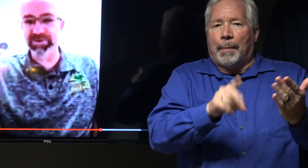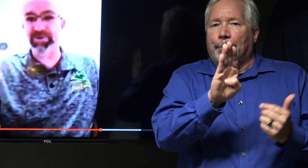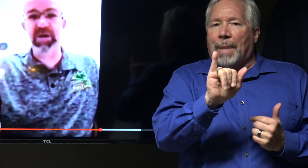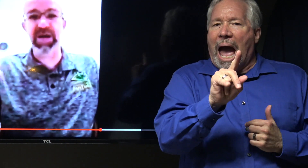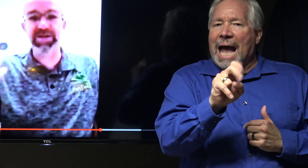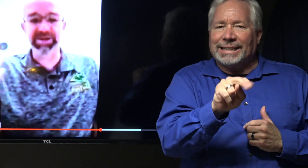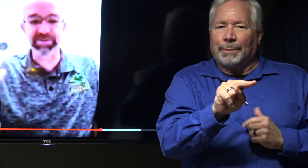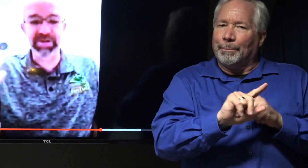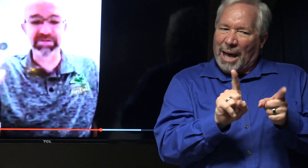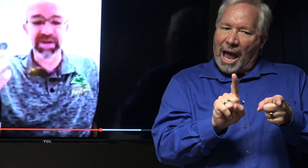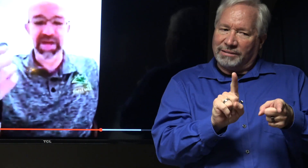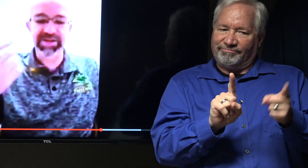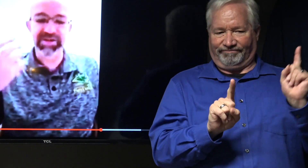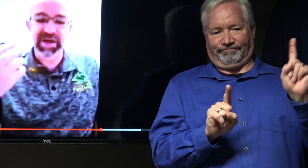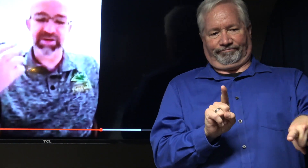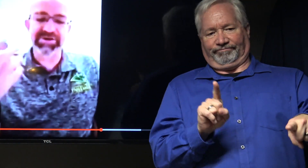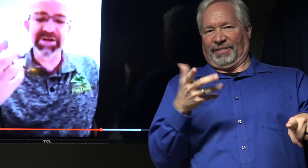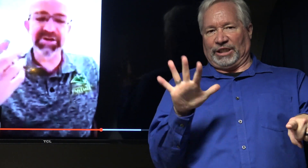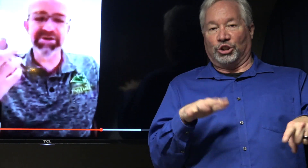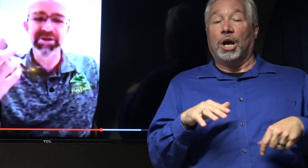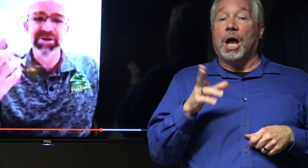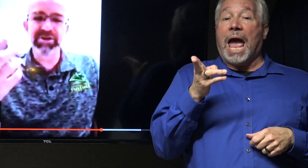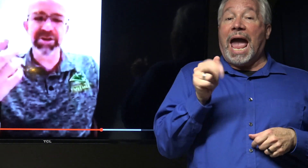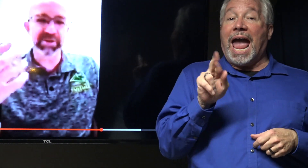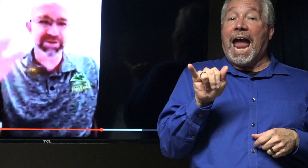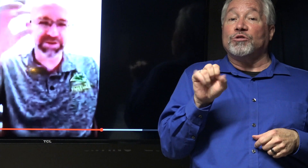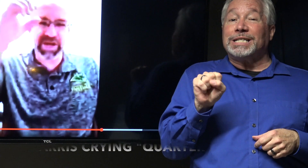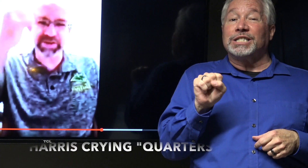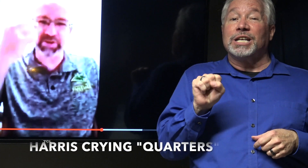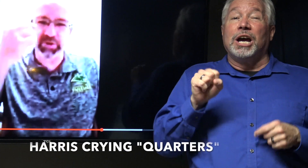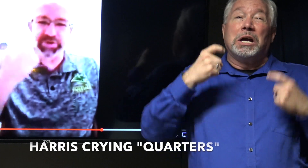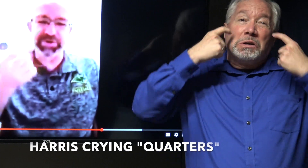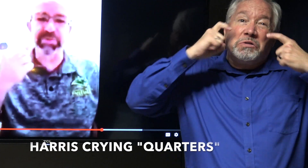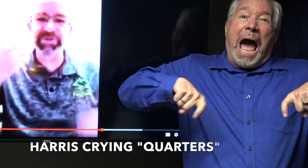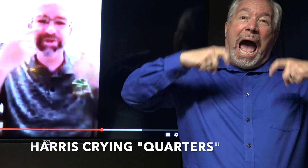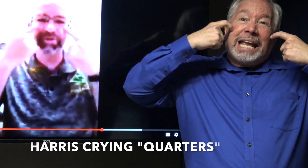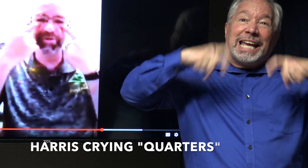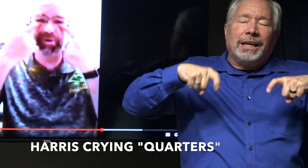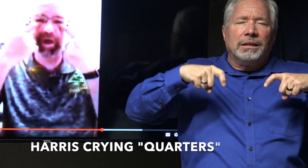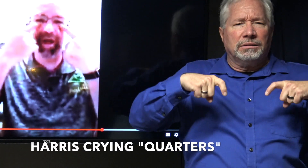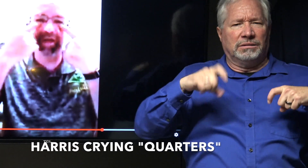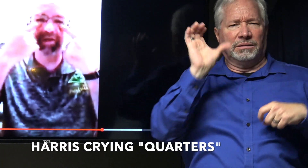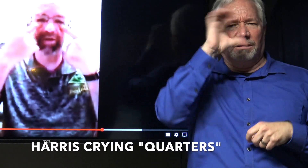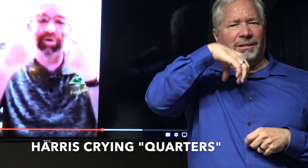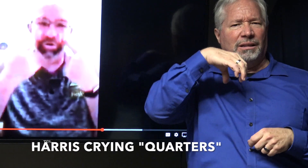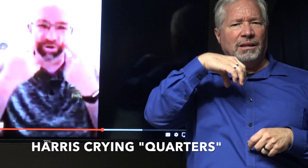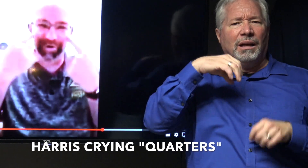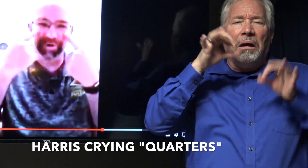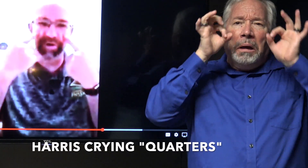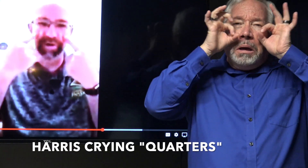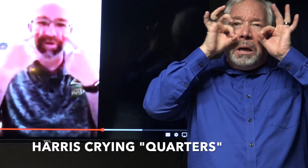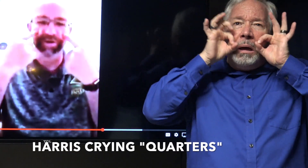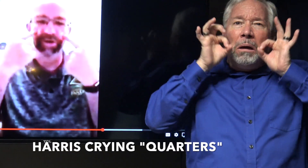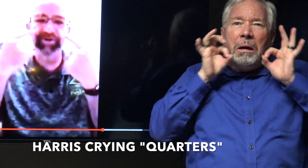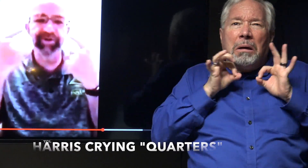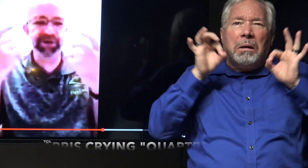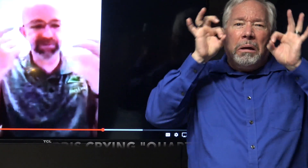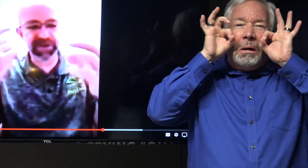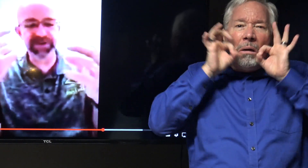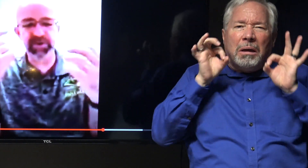Harris was crying in disbelief. And her tears looked like they were the size of a quarter. It was almost like she was crying quarters. The tears were as